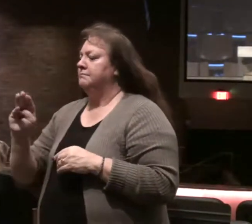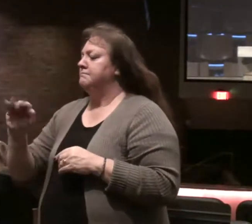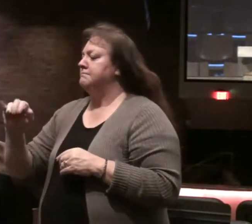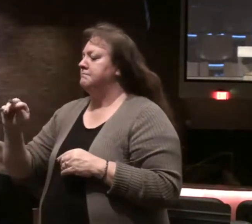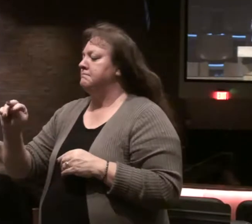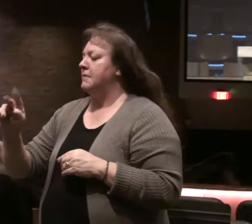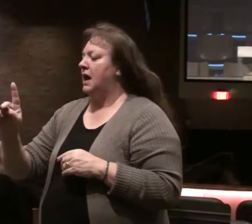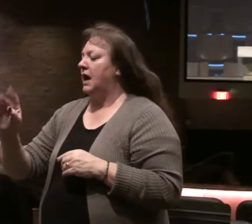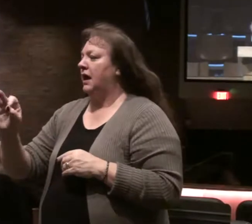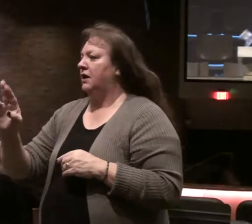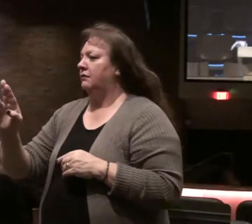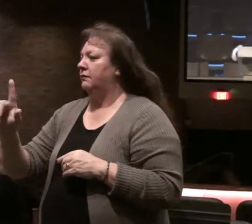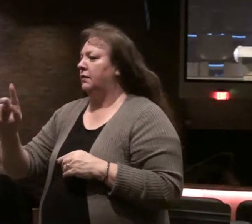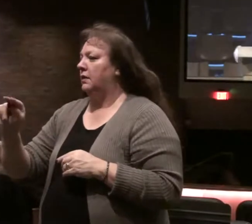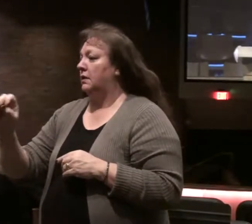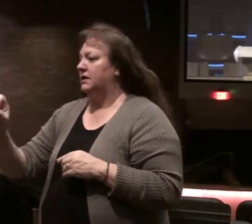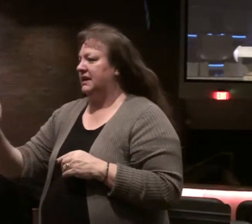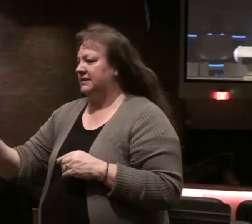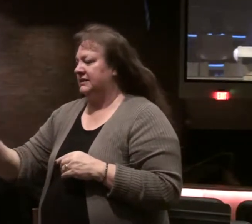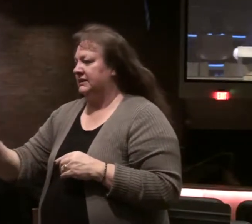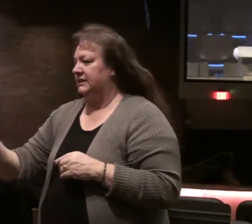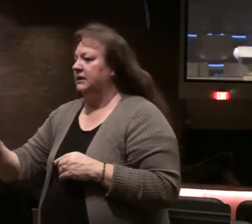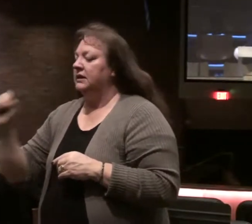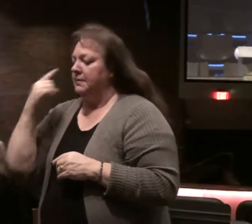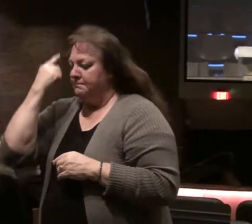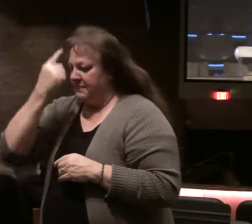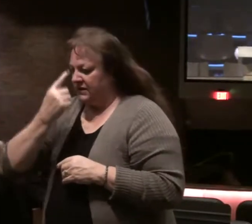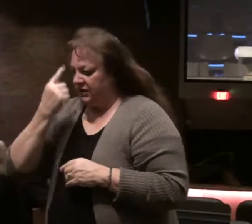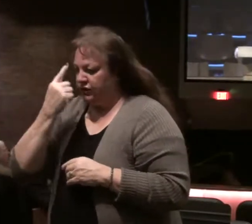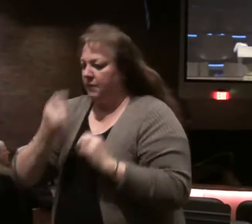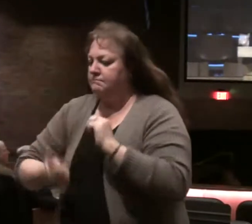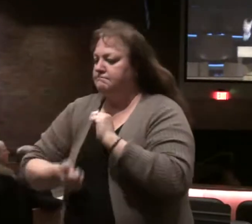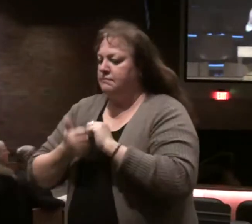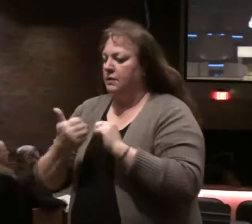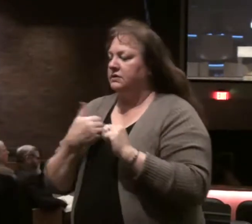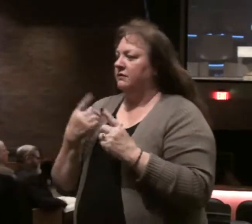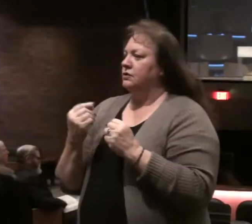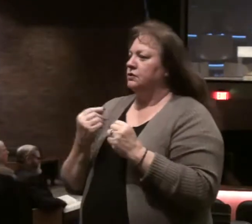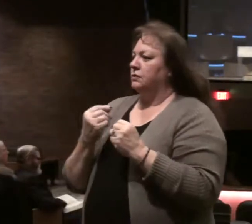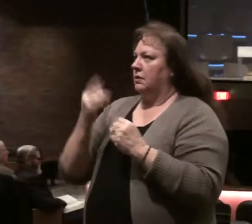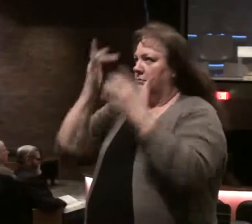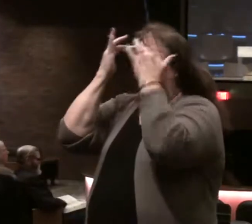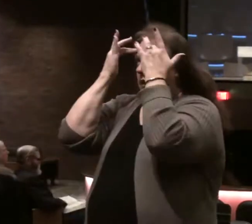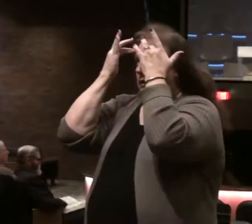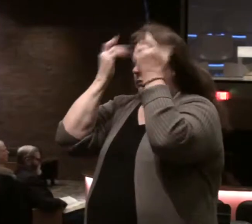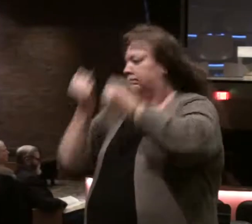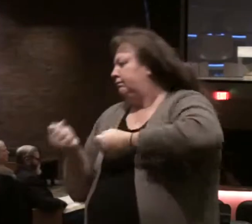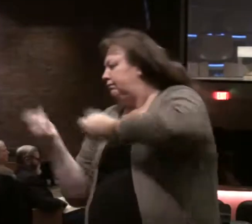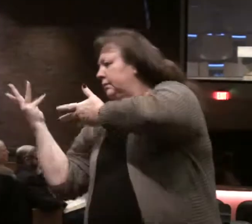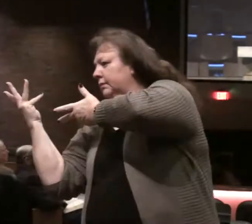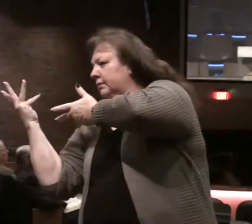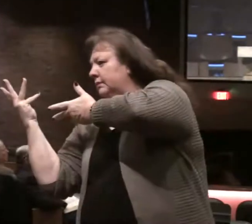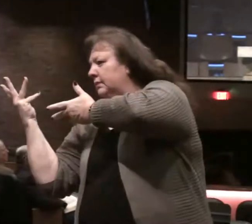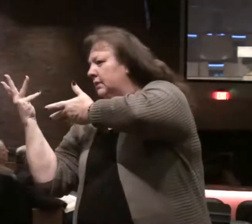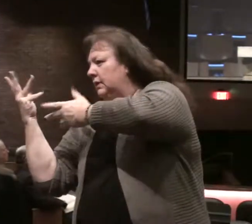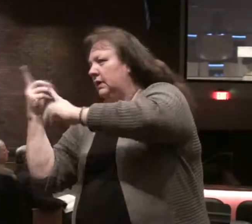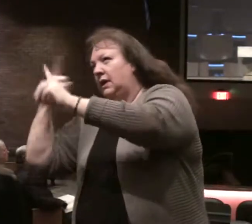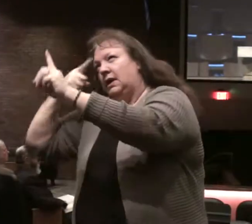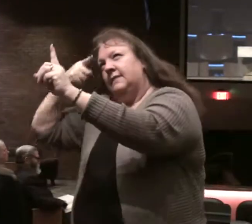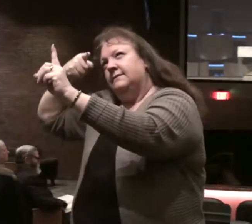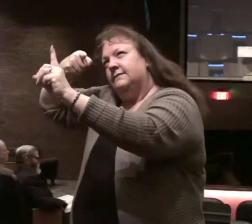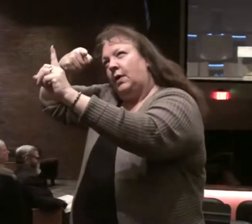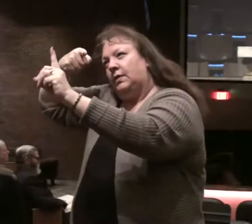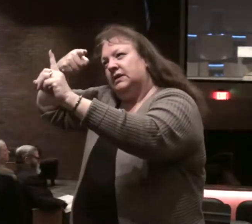and different forms, variations of meditation, but most of them have to do with emptying the mind. Focus on